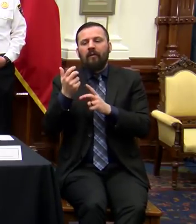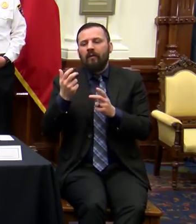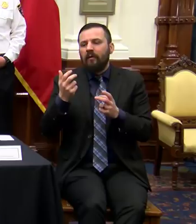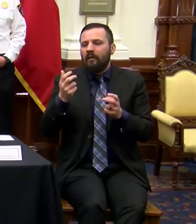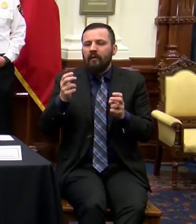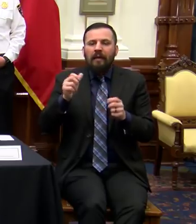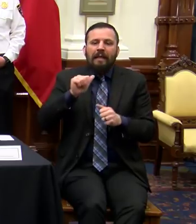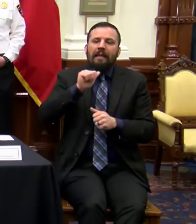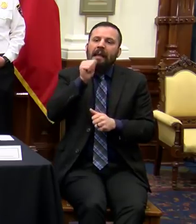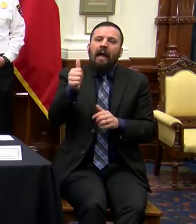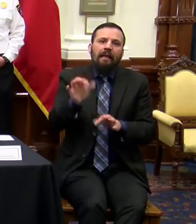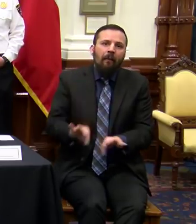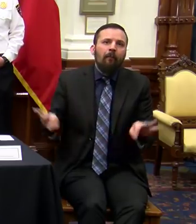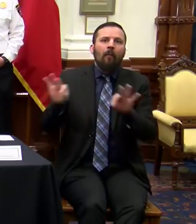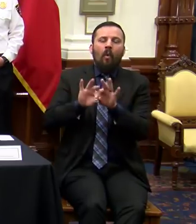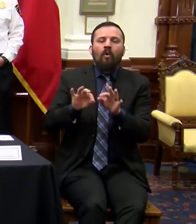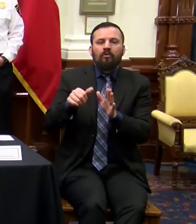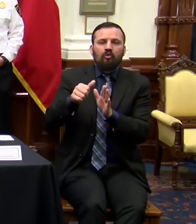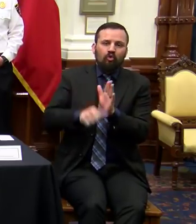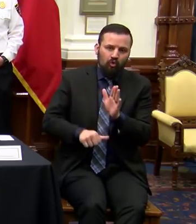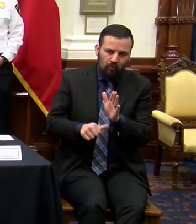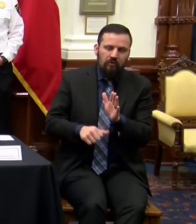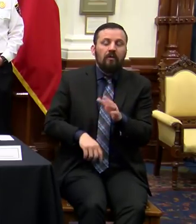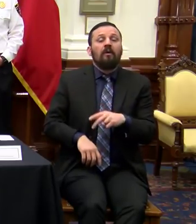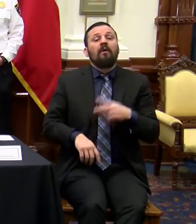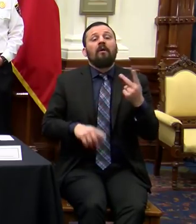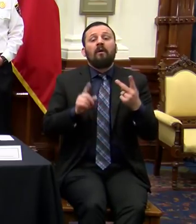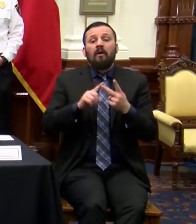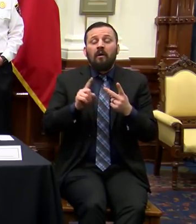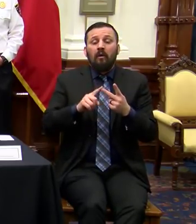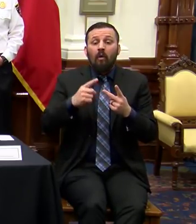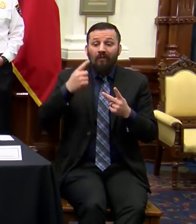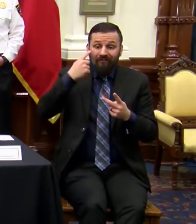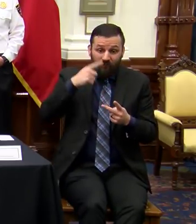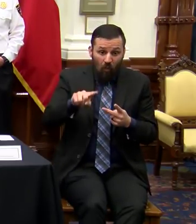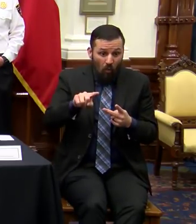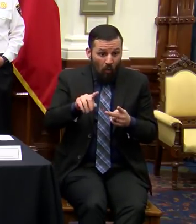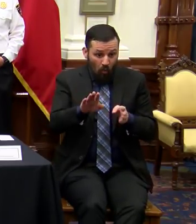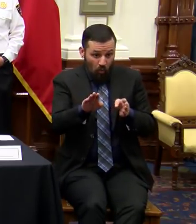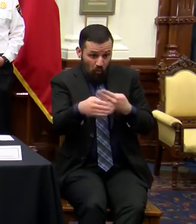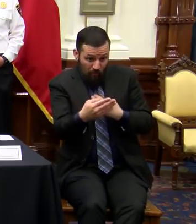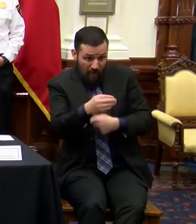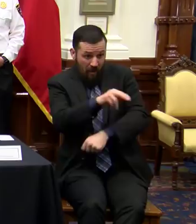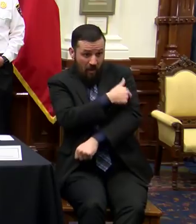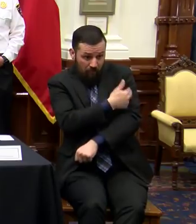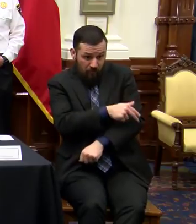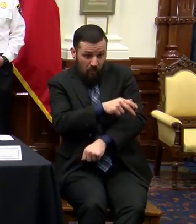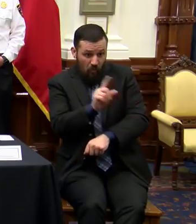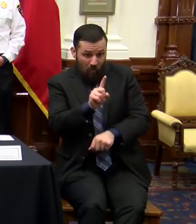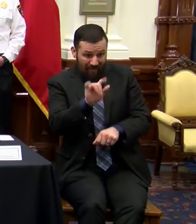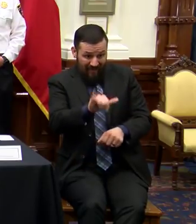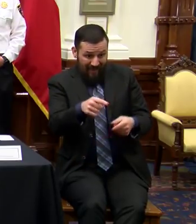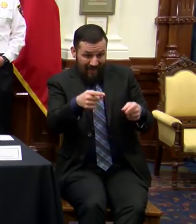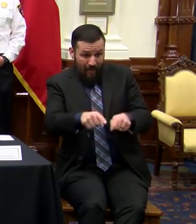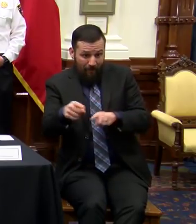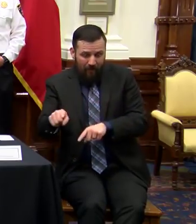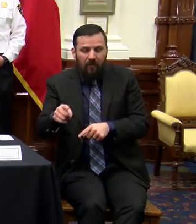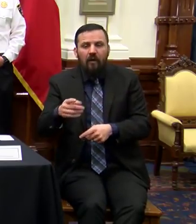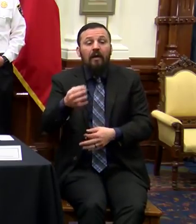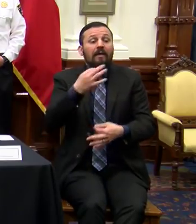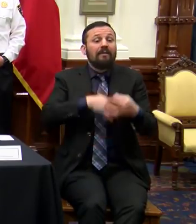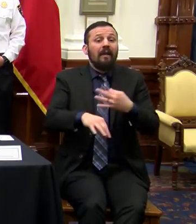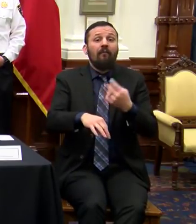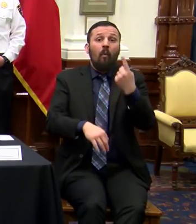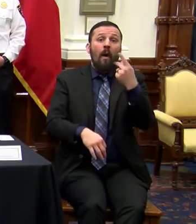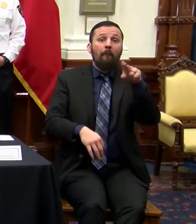non-essential surgery procedures. Two is for the rooms and hospitals where this is possible, as opposed to having one